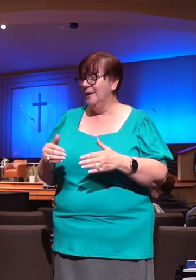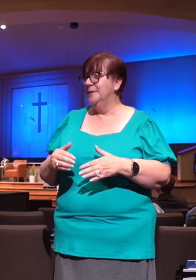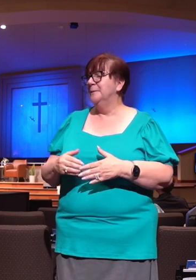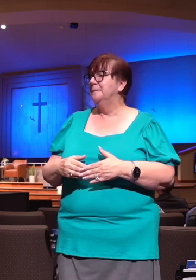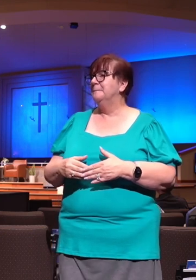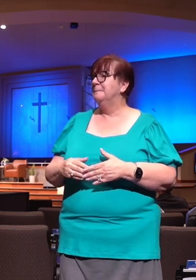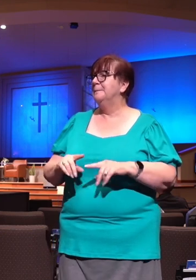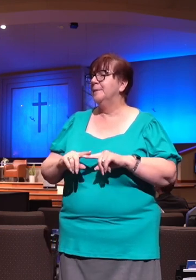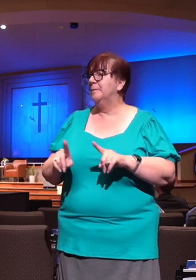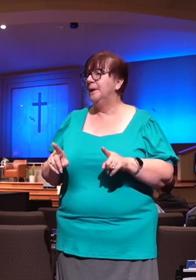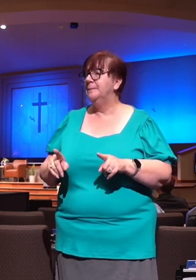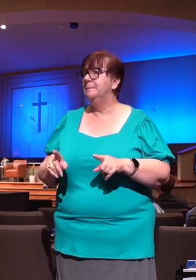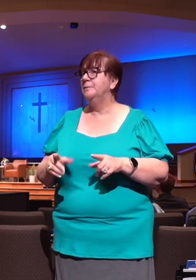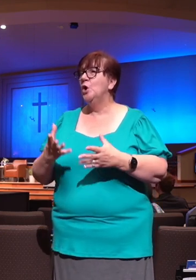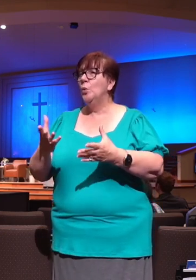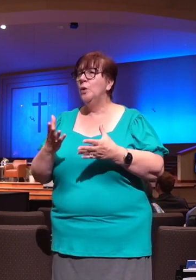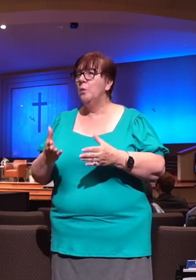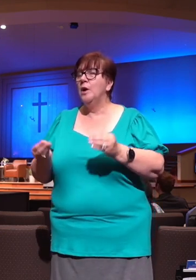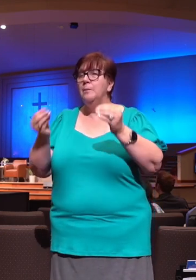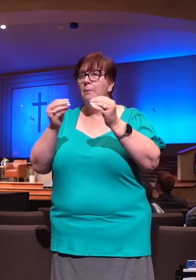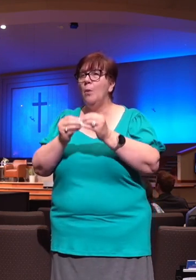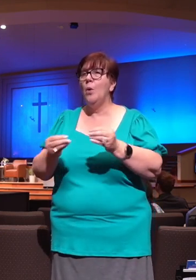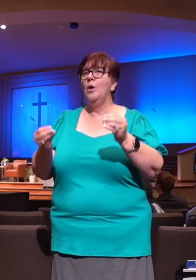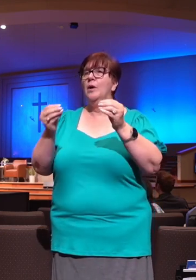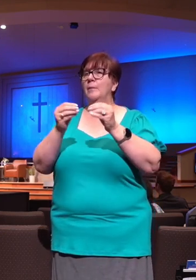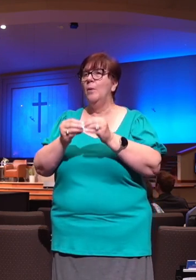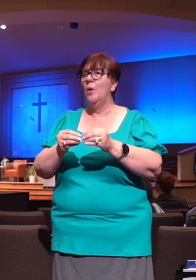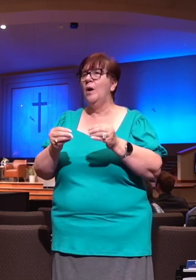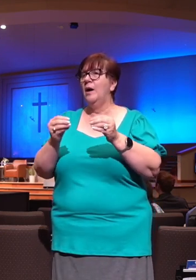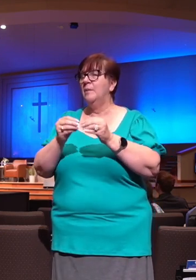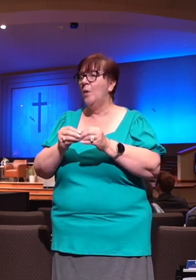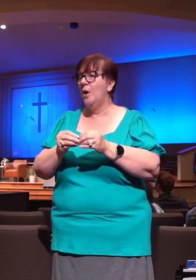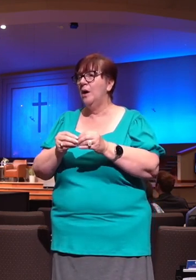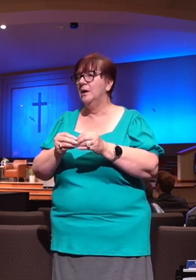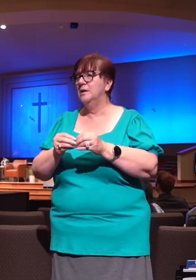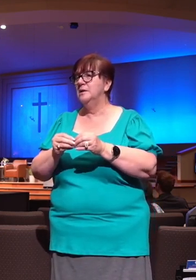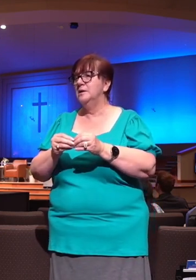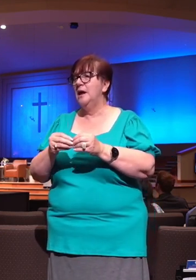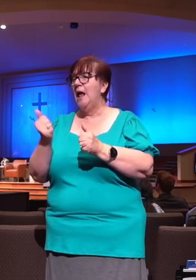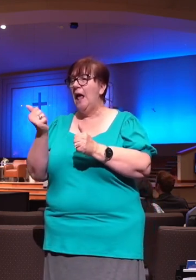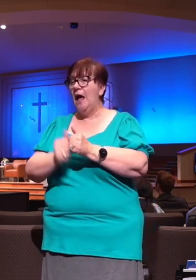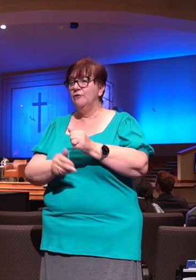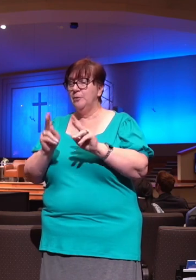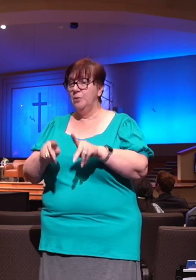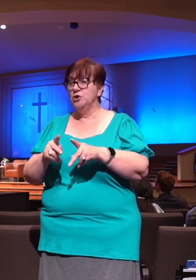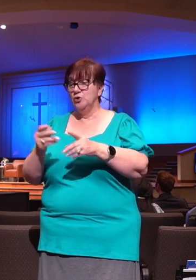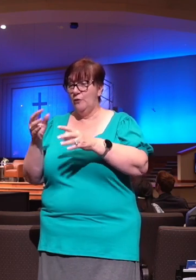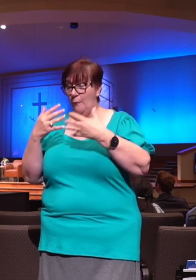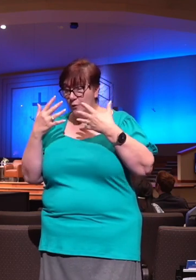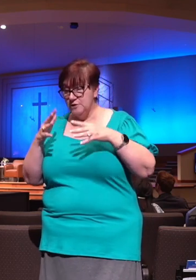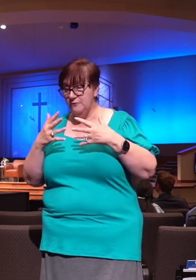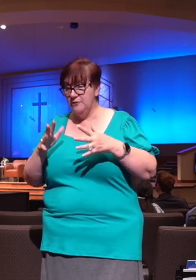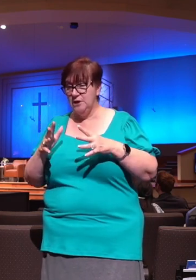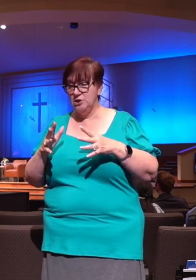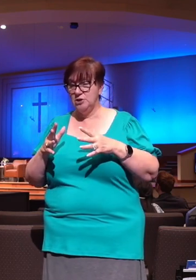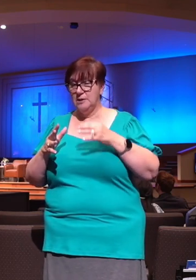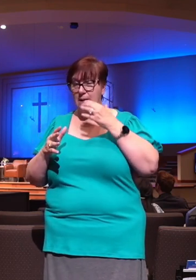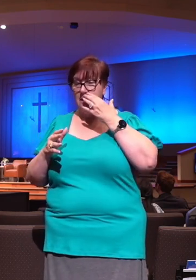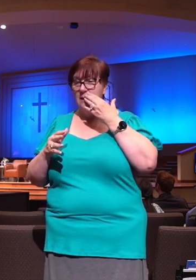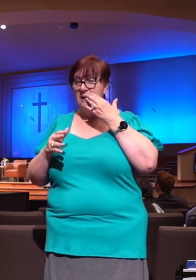wanted more of it. It was just one day. And everyone had finished out their round and security is ushering everyone out. The sun hadn't even set yet. We stood